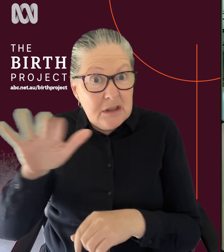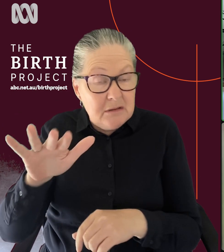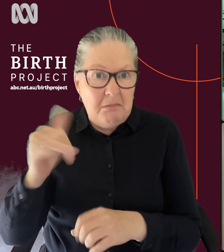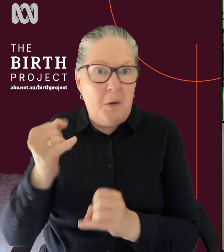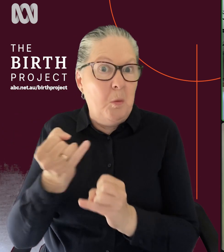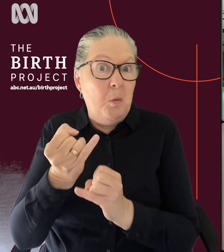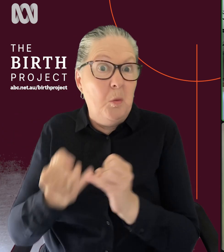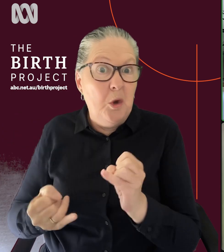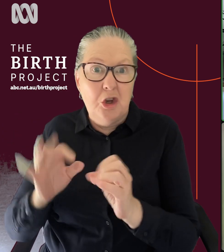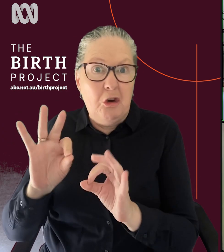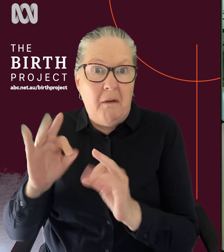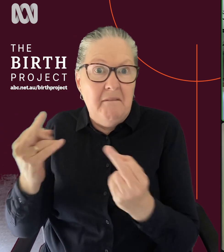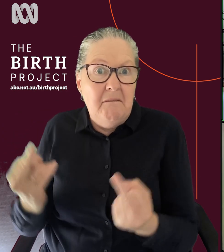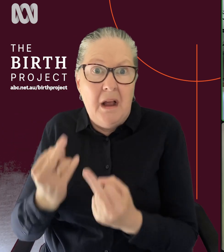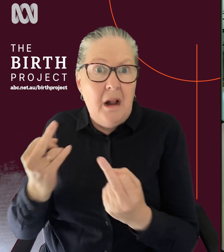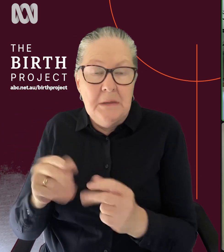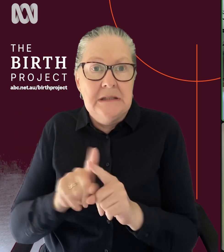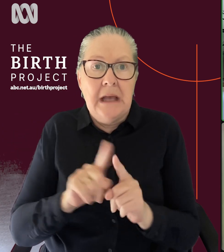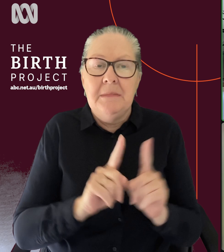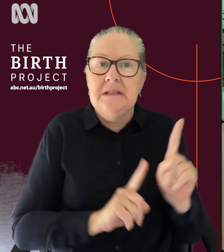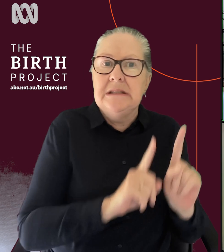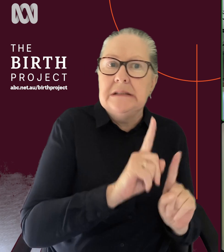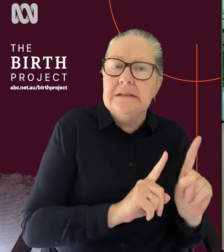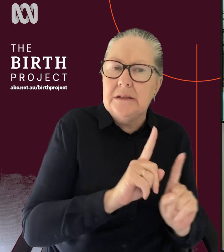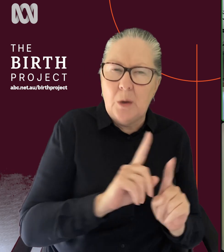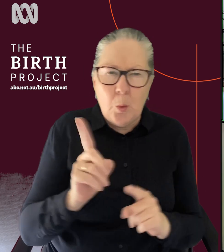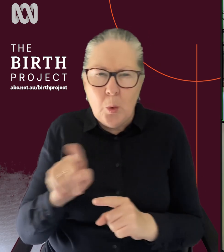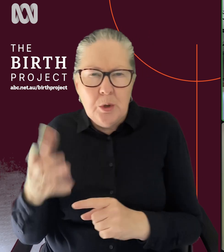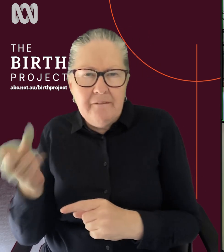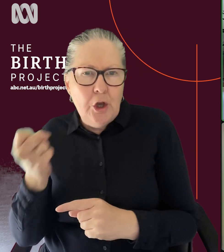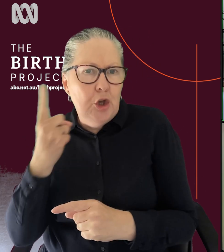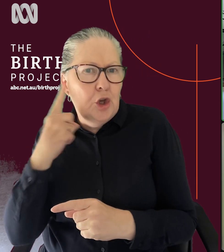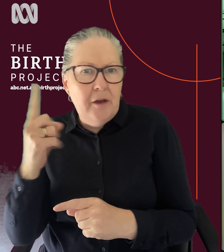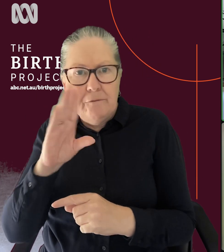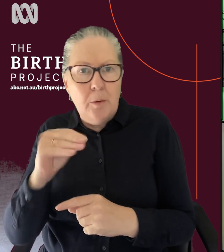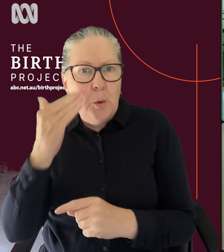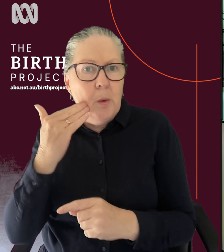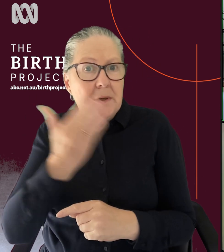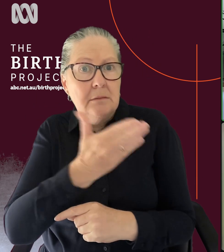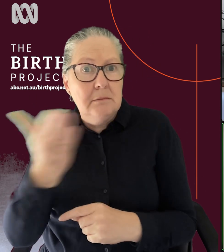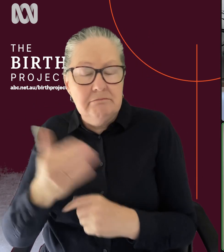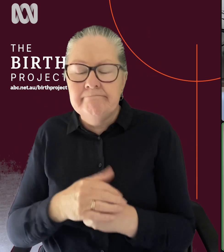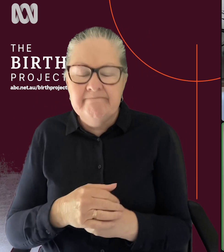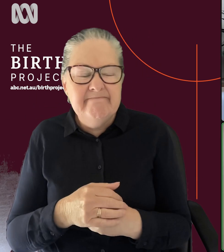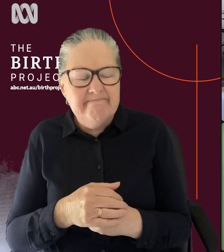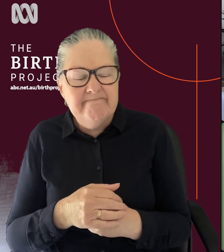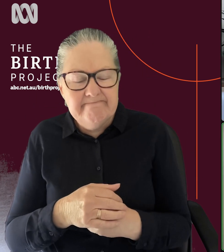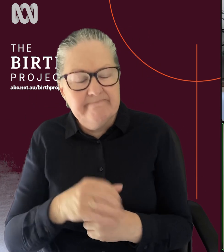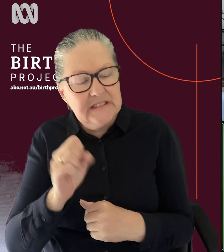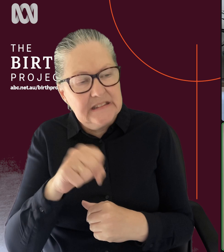not as more widely available as it might be, say, in the big cities. What have you heard about that from women? Yeah, it's really devastating. I mean, you